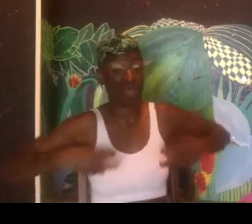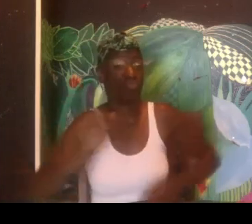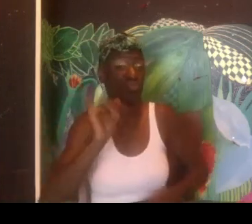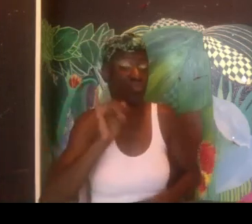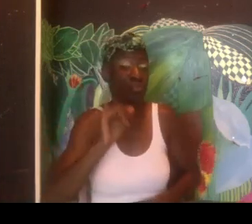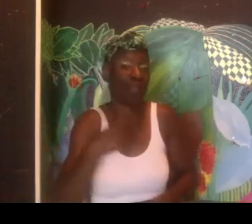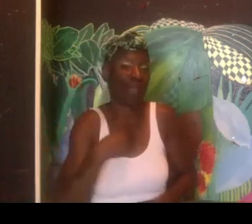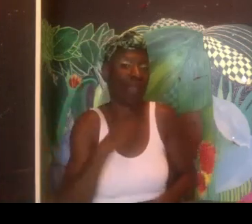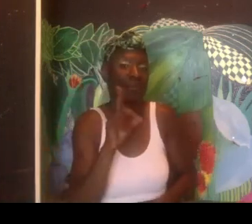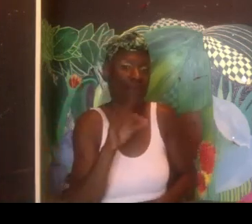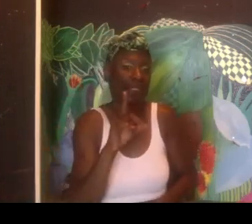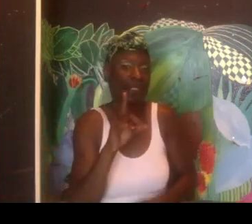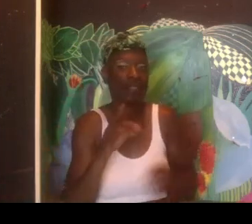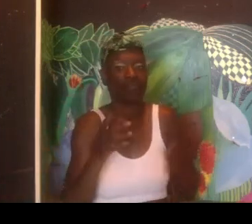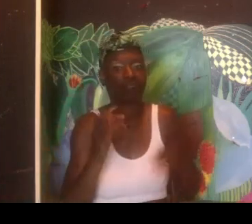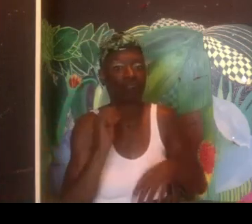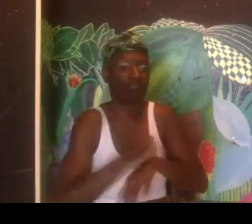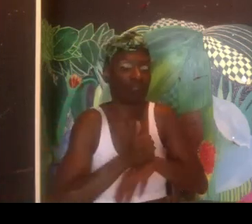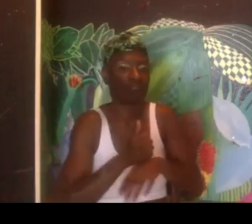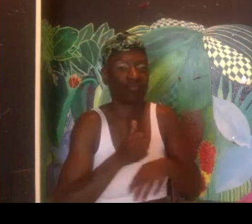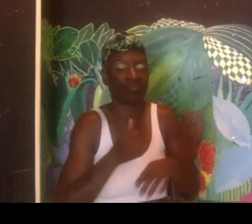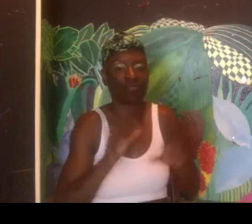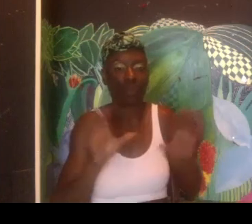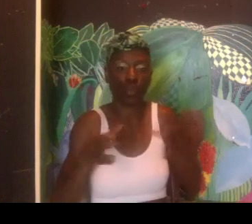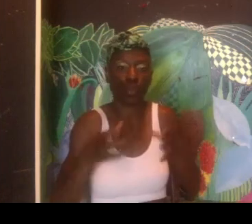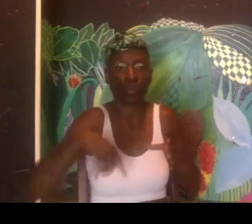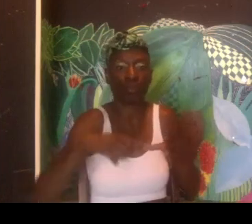to, like, a vehicle to support Black Lives Matter.